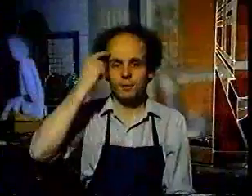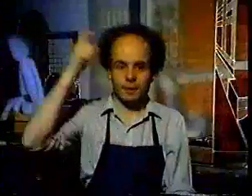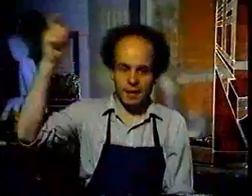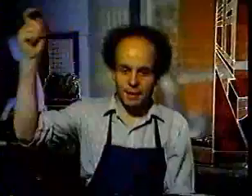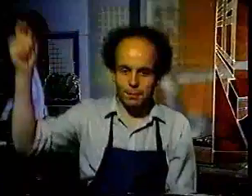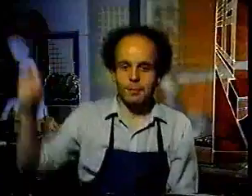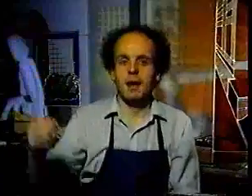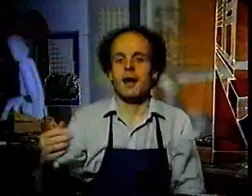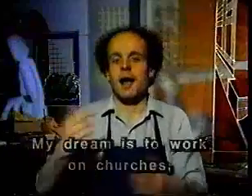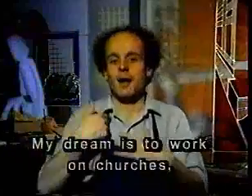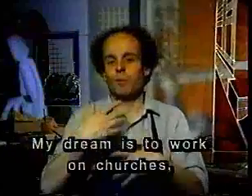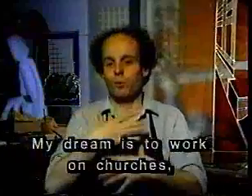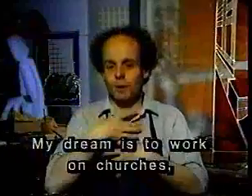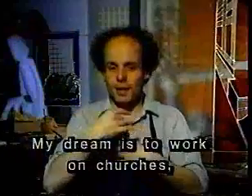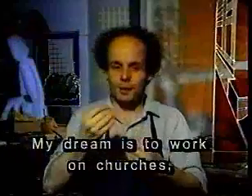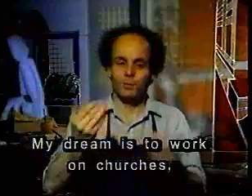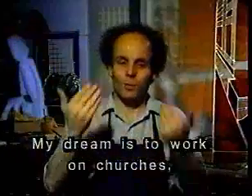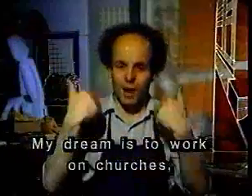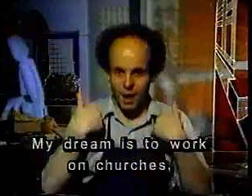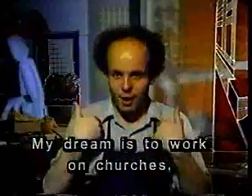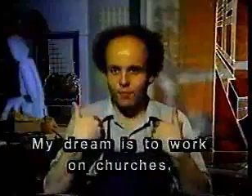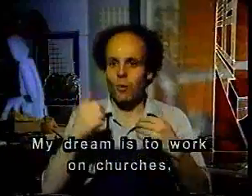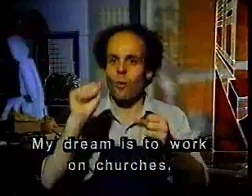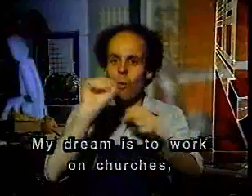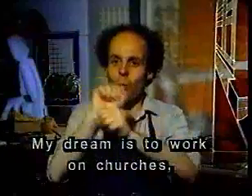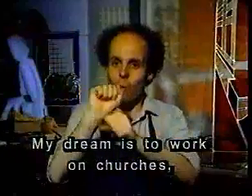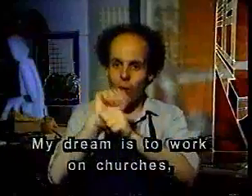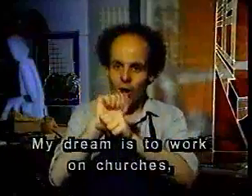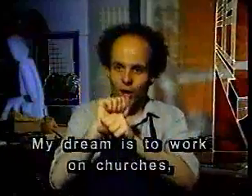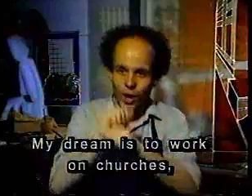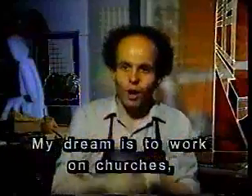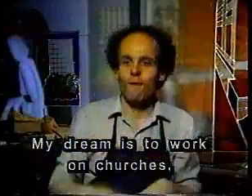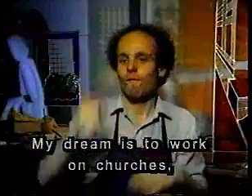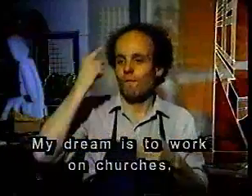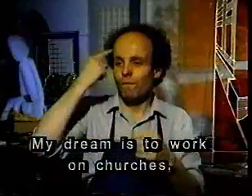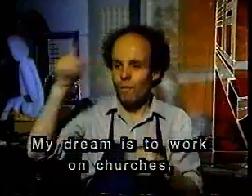My dream is to work on churches,